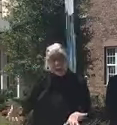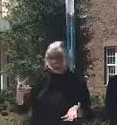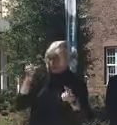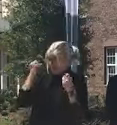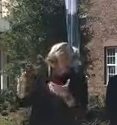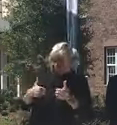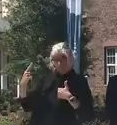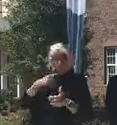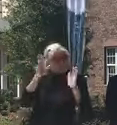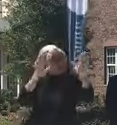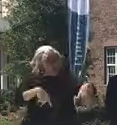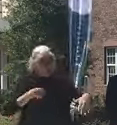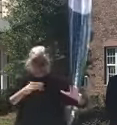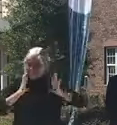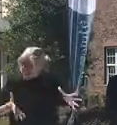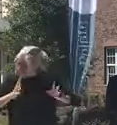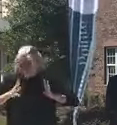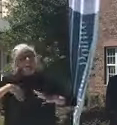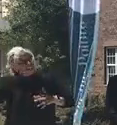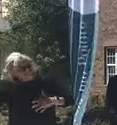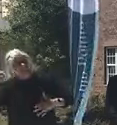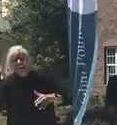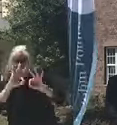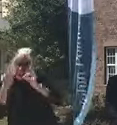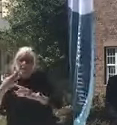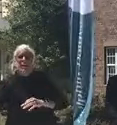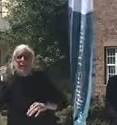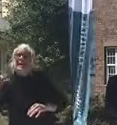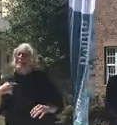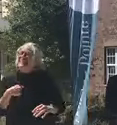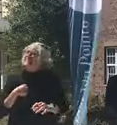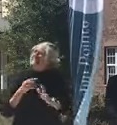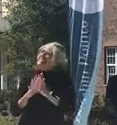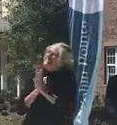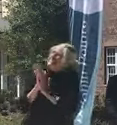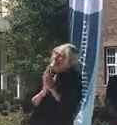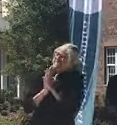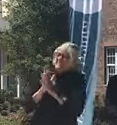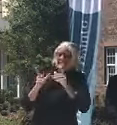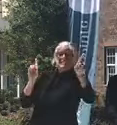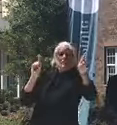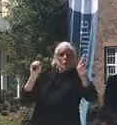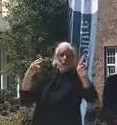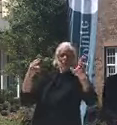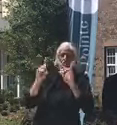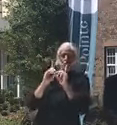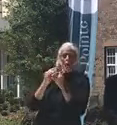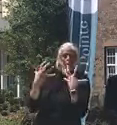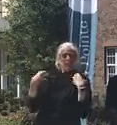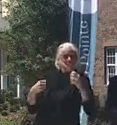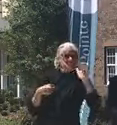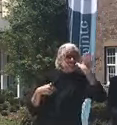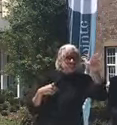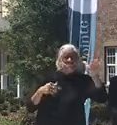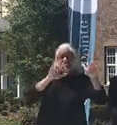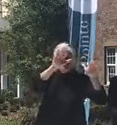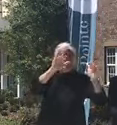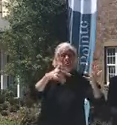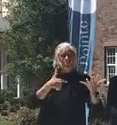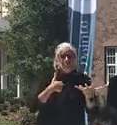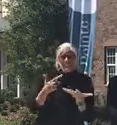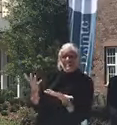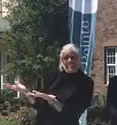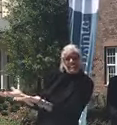to be able to see family. So what I've told folks at both the Department of Health and I've told Secretary Mayhew is, let's